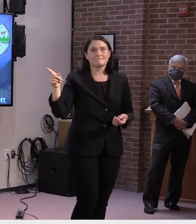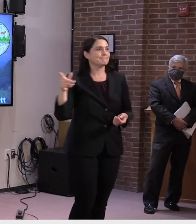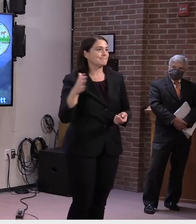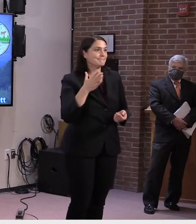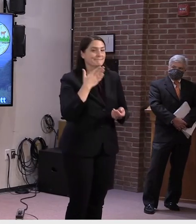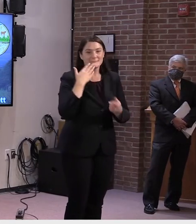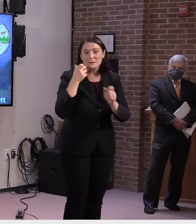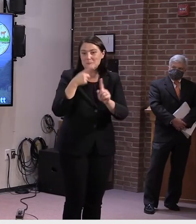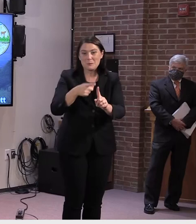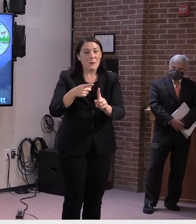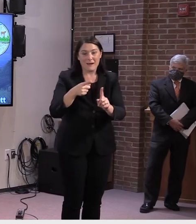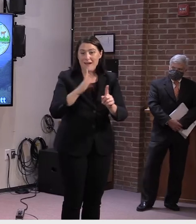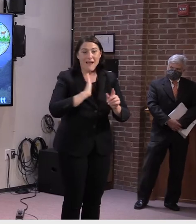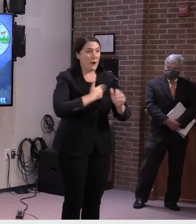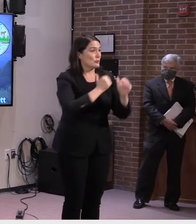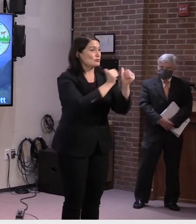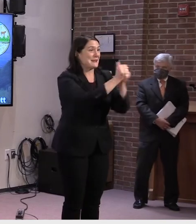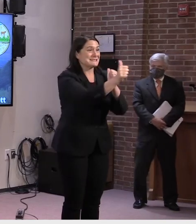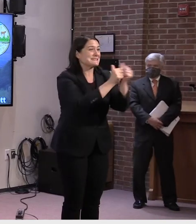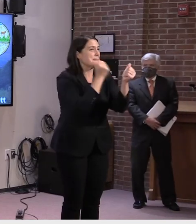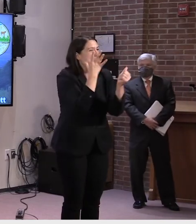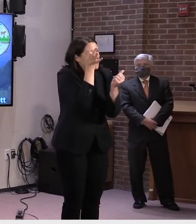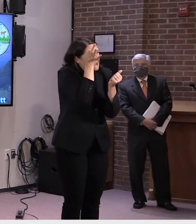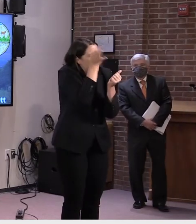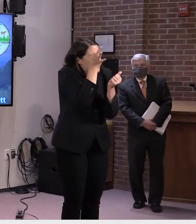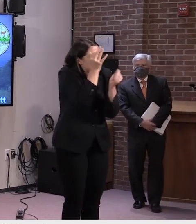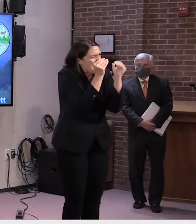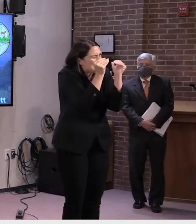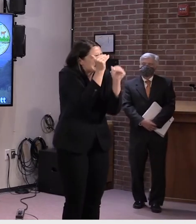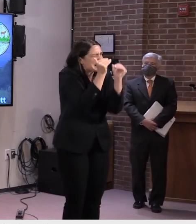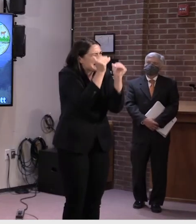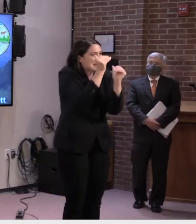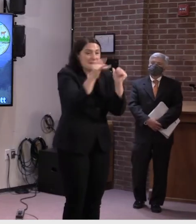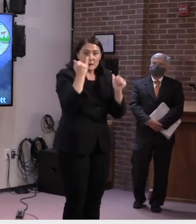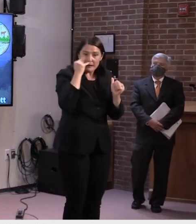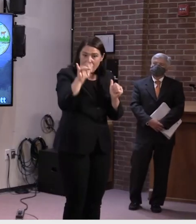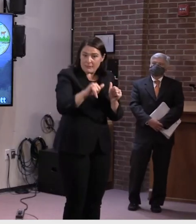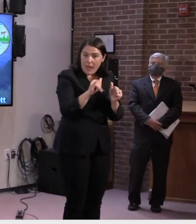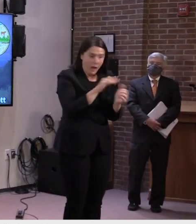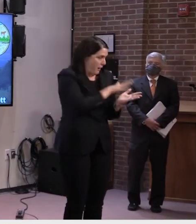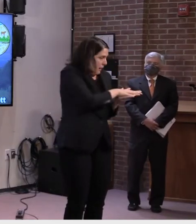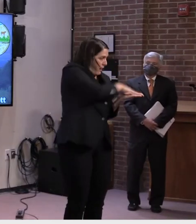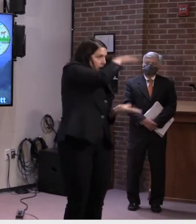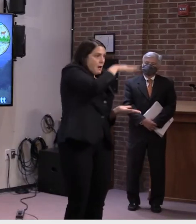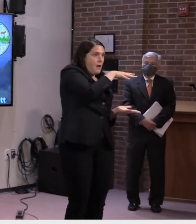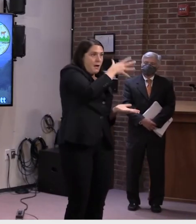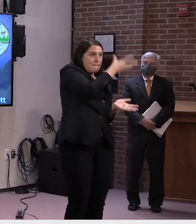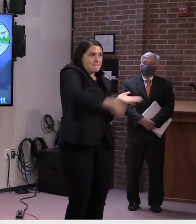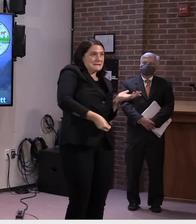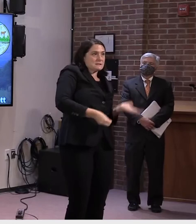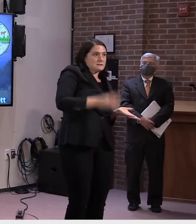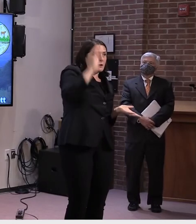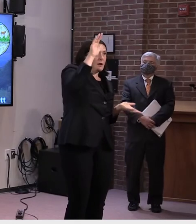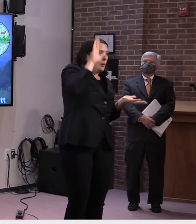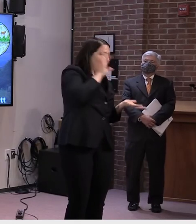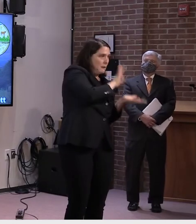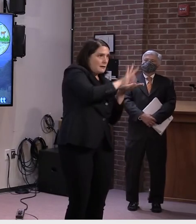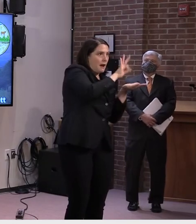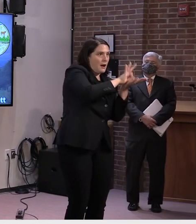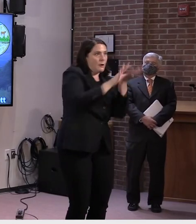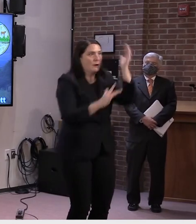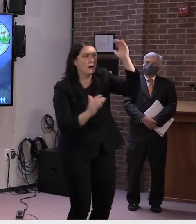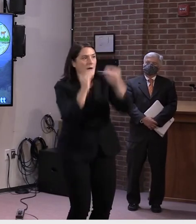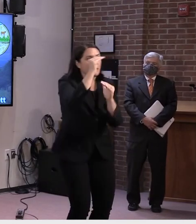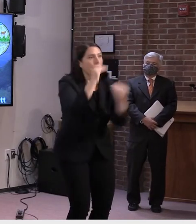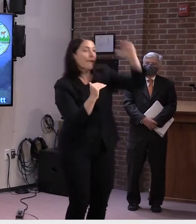races throughout Vermont and, and could have had a difference on the outcome. So it'll be interesting to see what they come up with. I'm